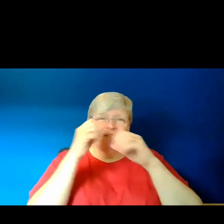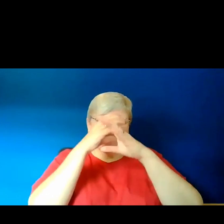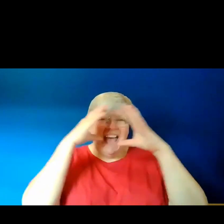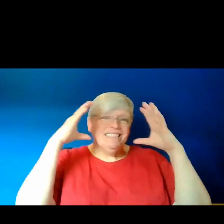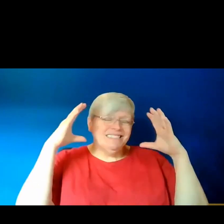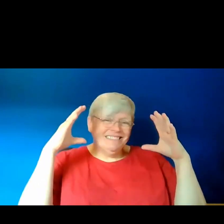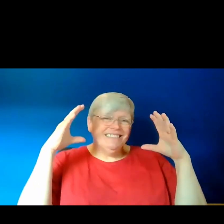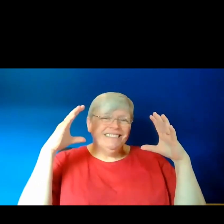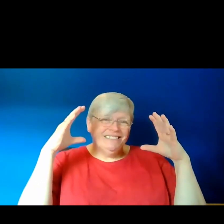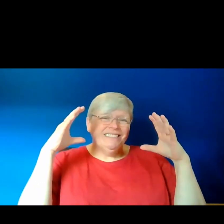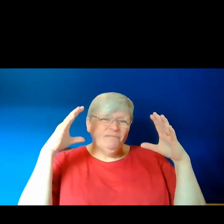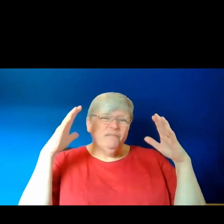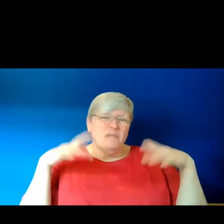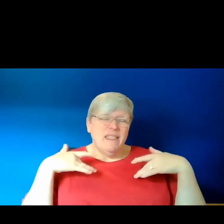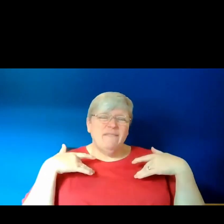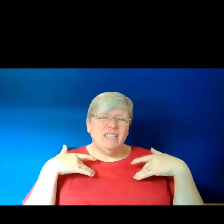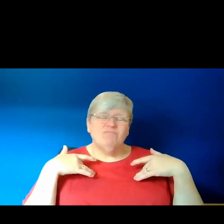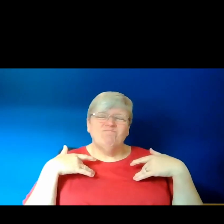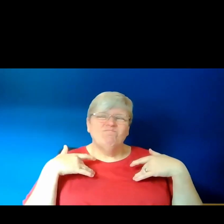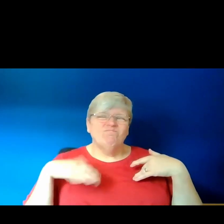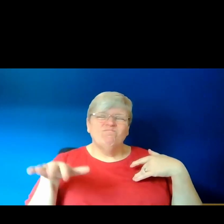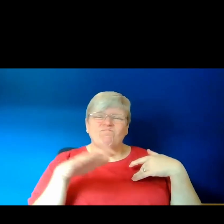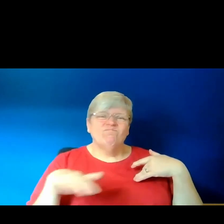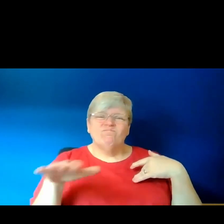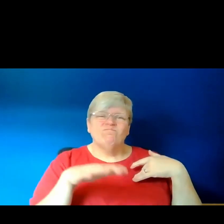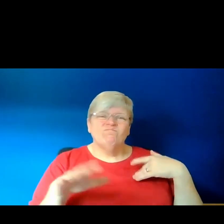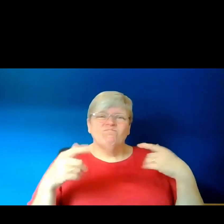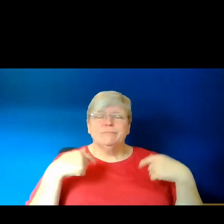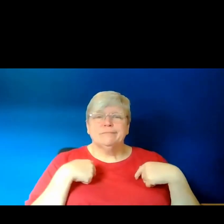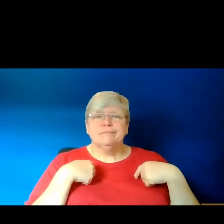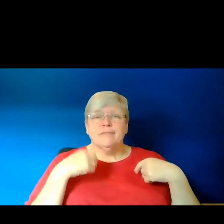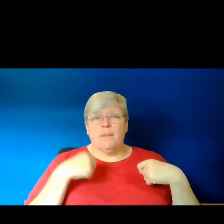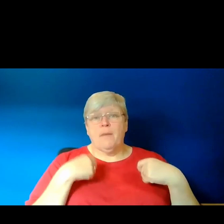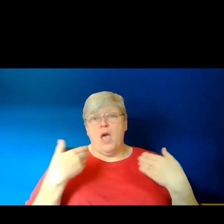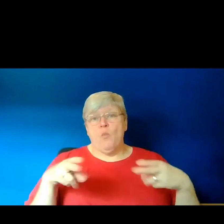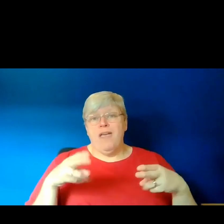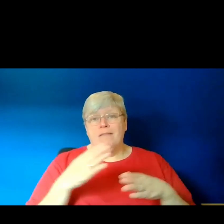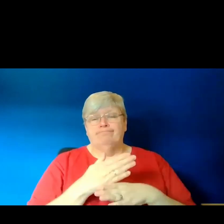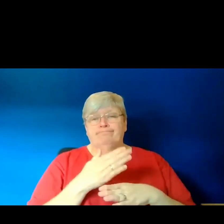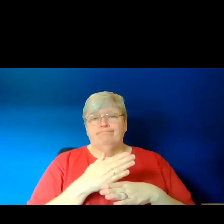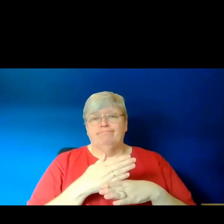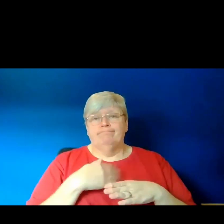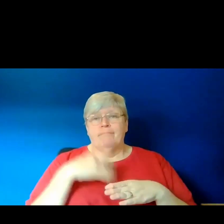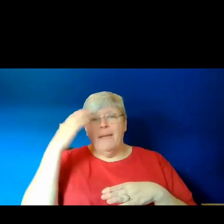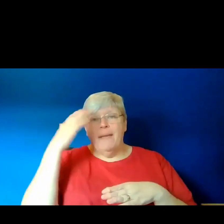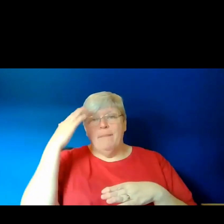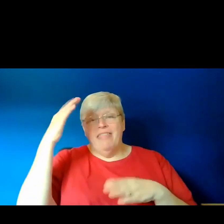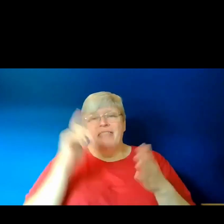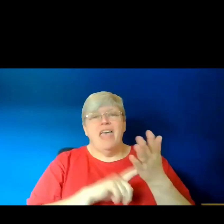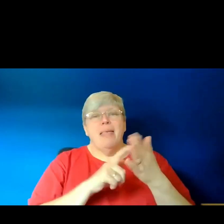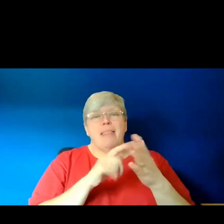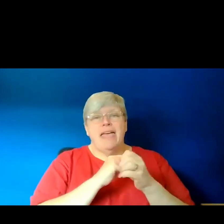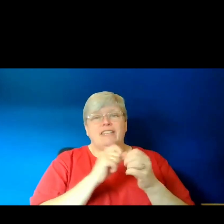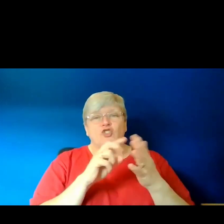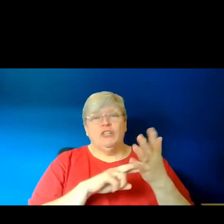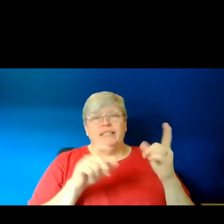authorian in its landscape to me. But for me, in my practice, a lot of my myth and legend poems are supposed